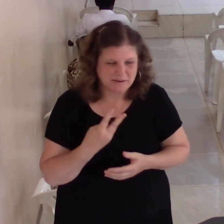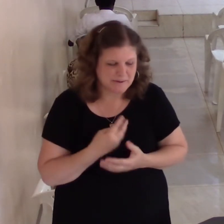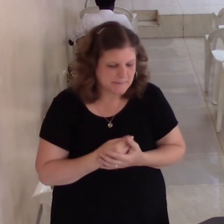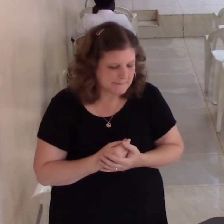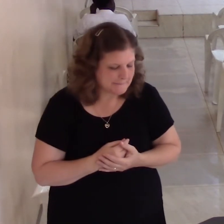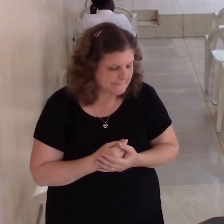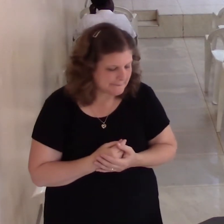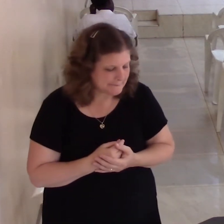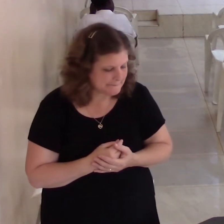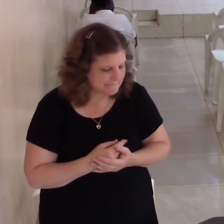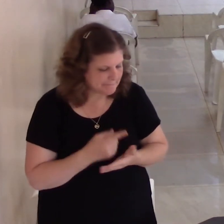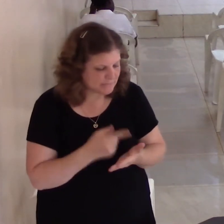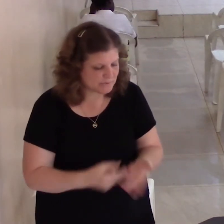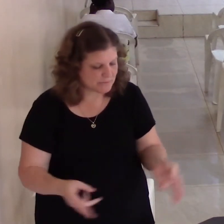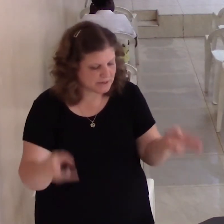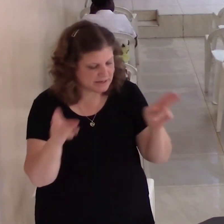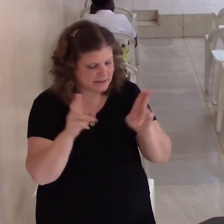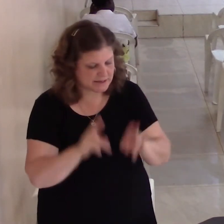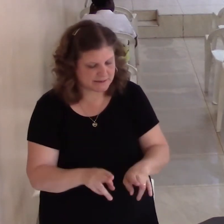Am I happy with not to be..